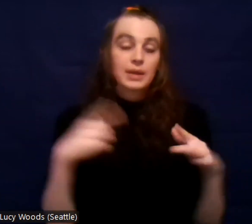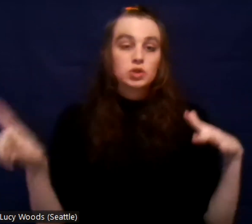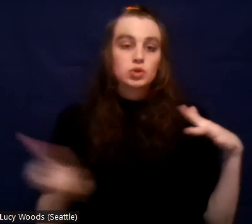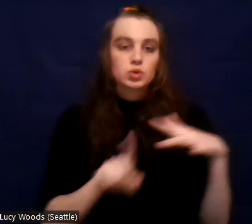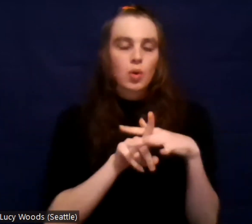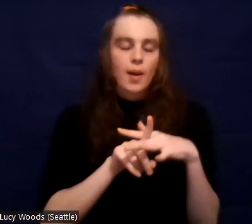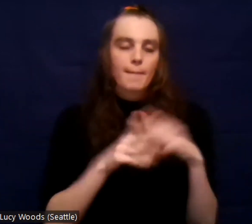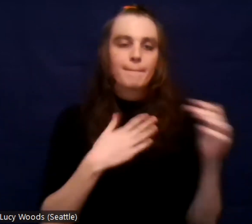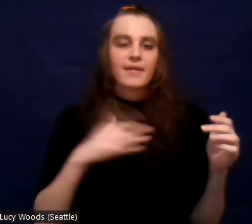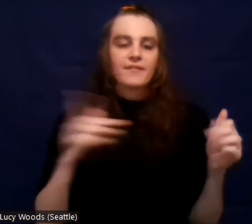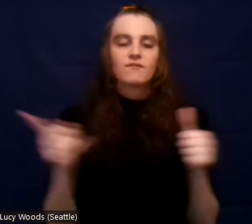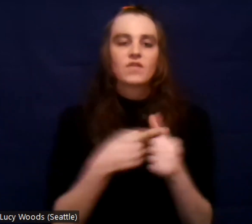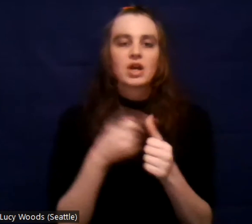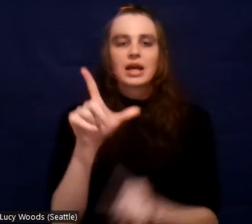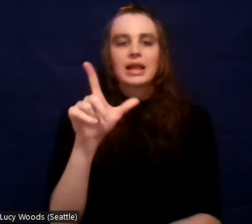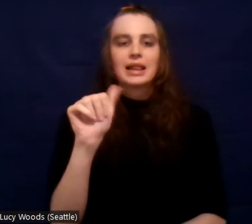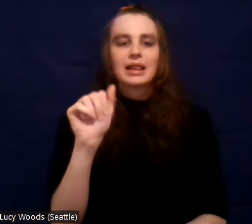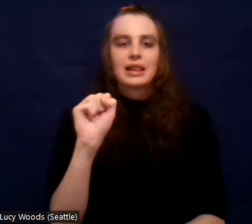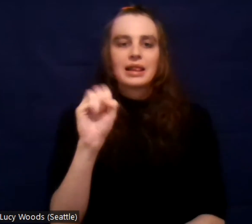Lacey Paul